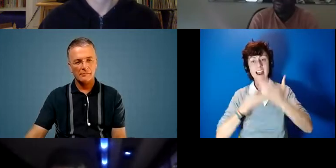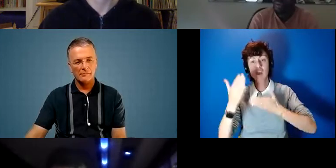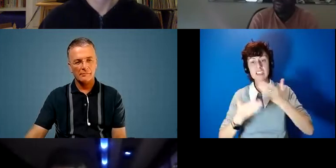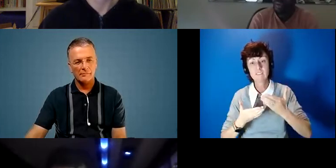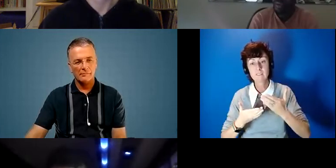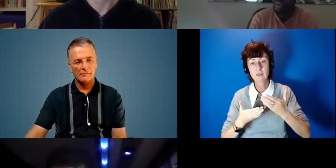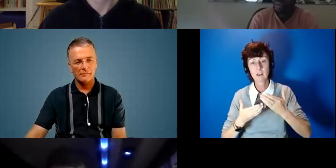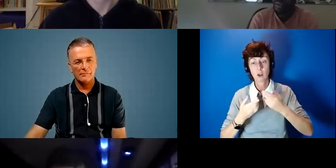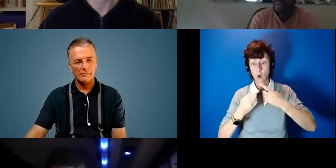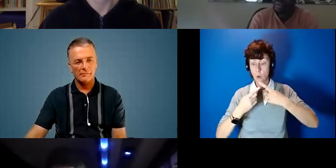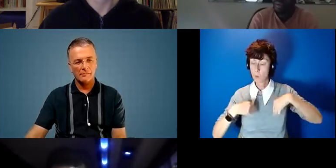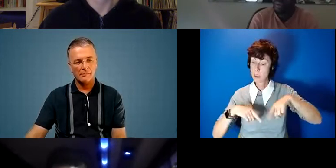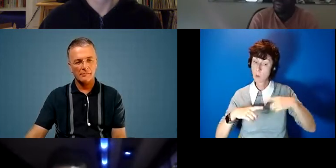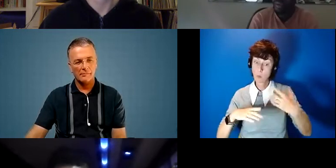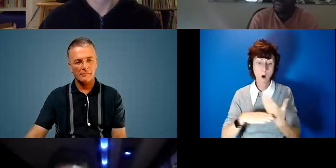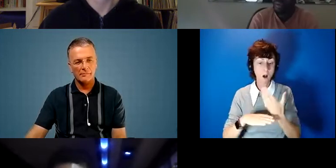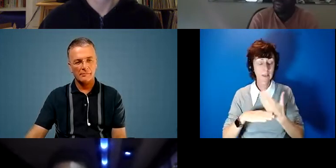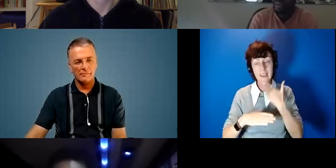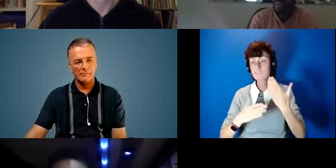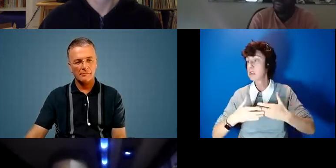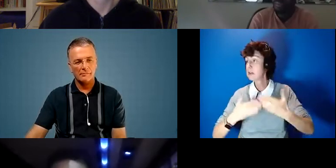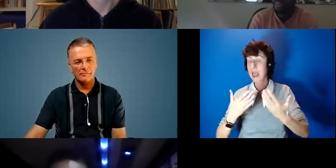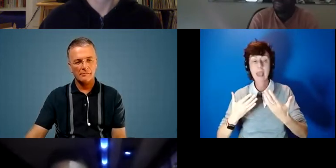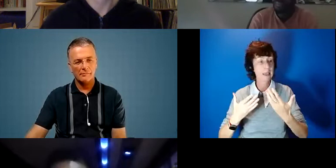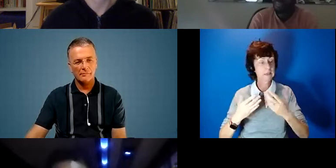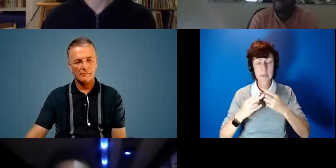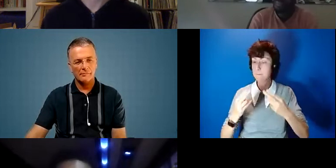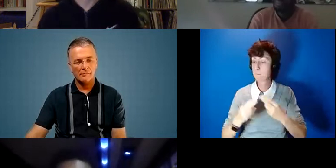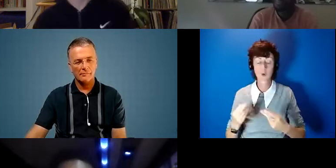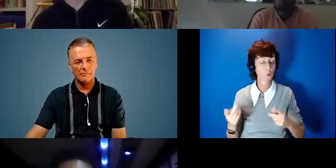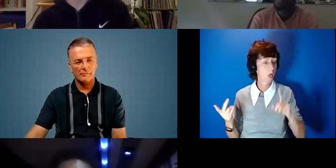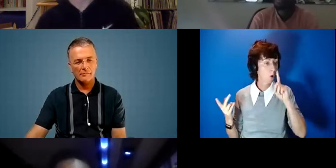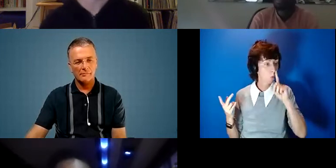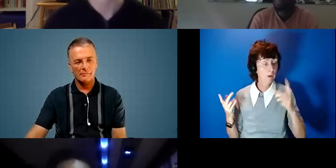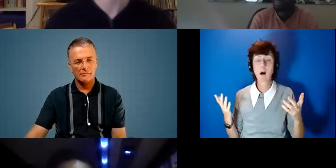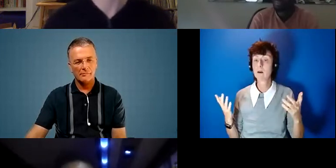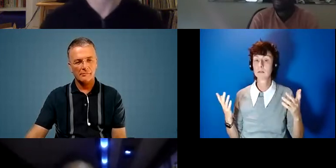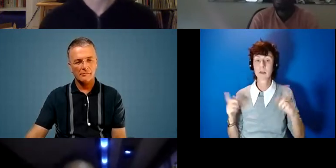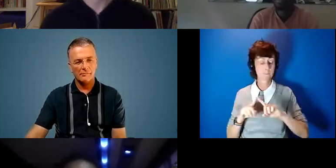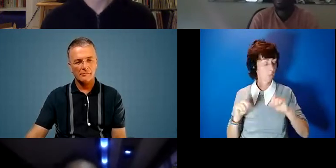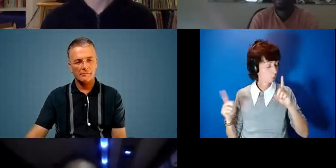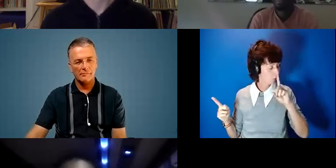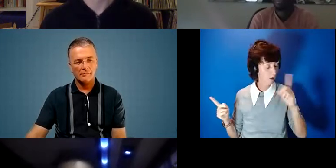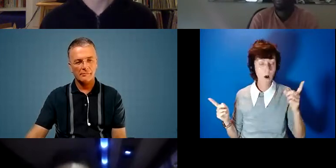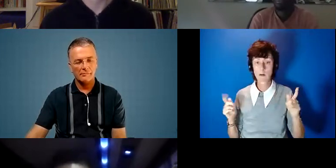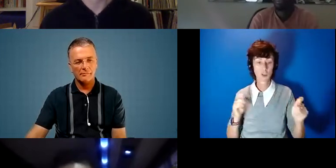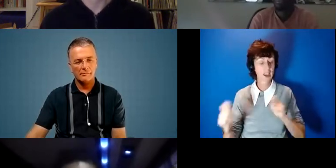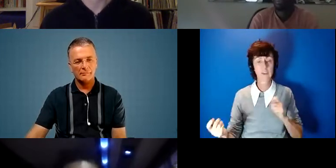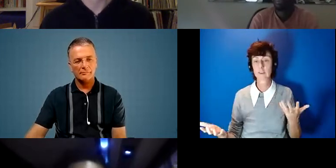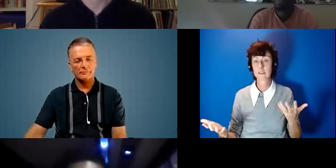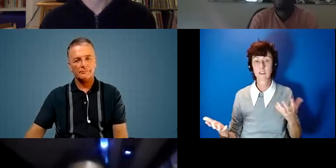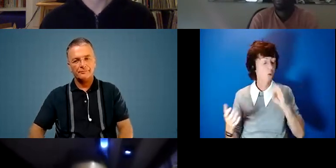working on that we commit our day-to-day lives on it's impossible that it's not going to be feasible that it won't happen